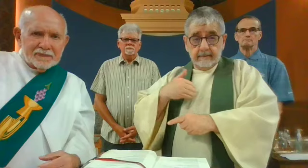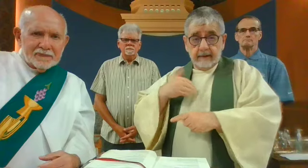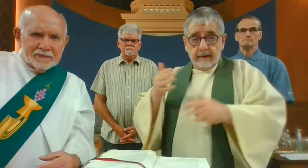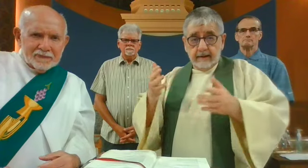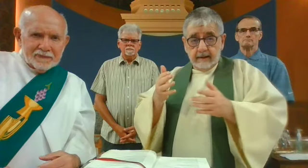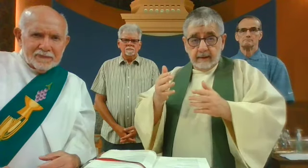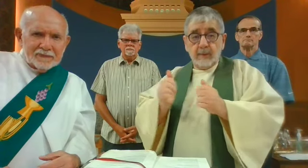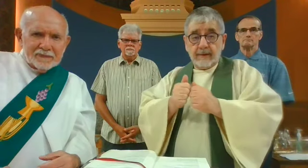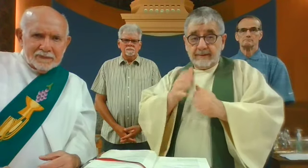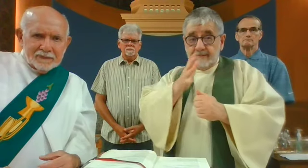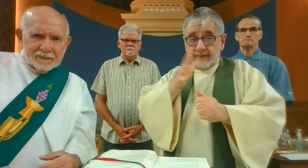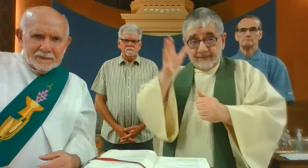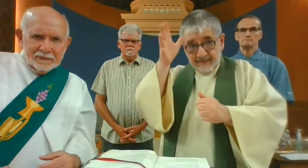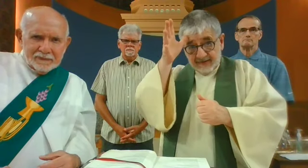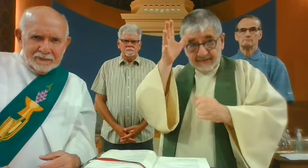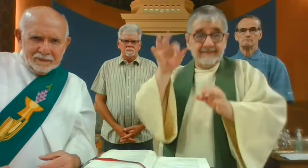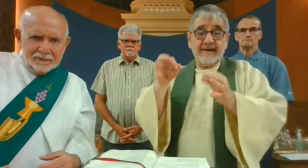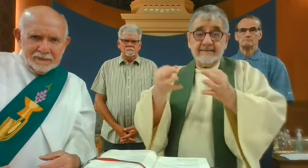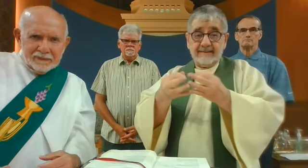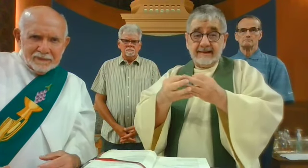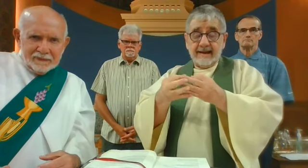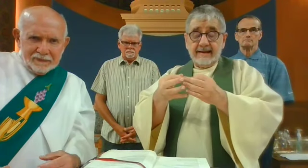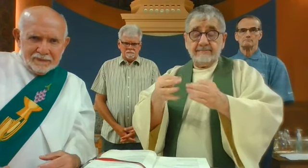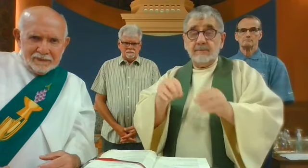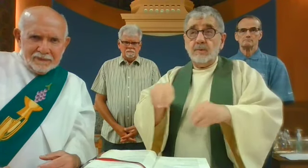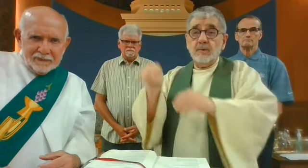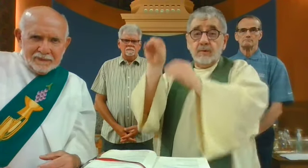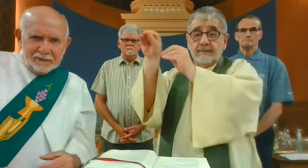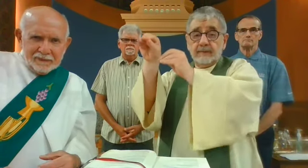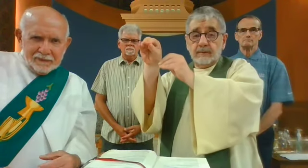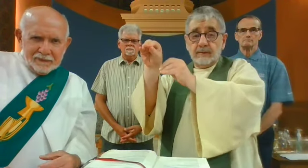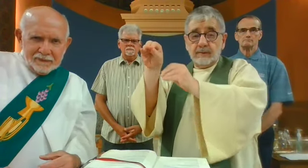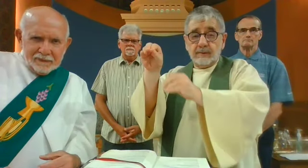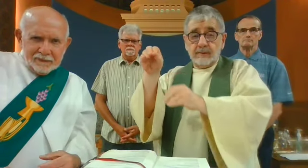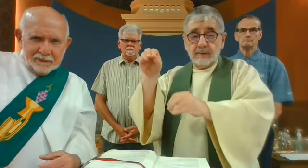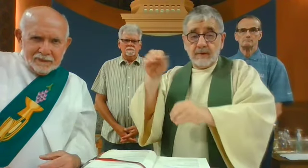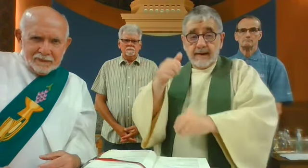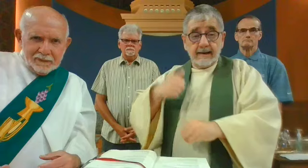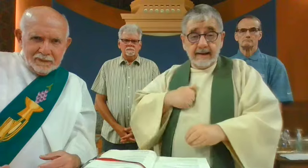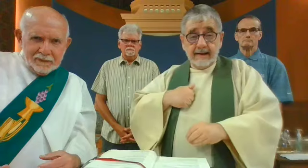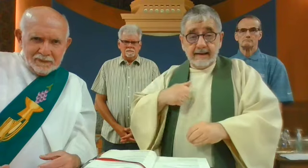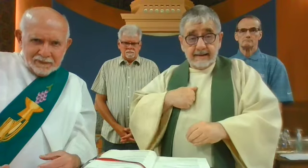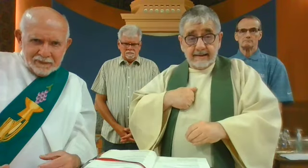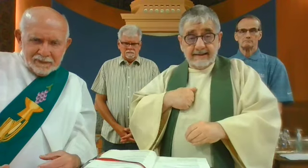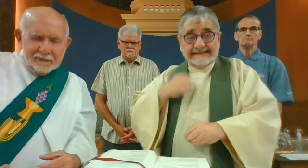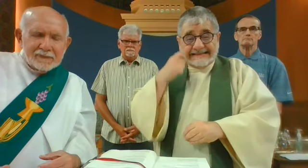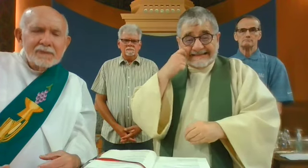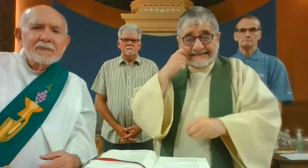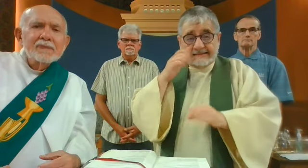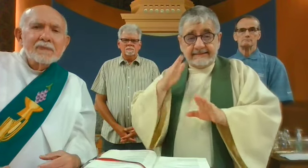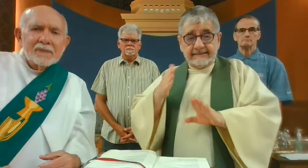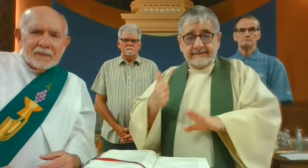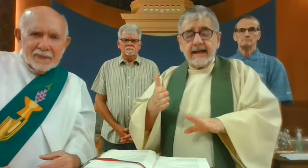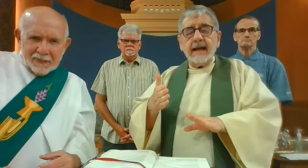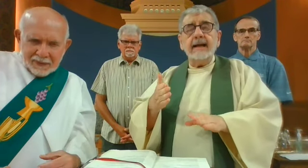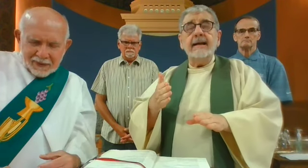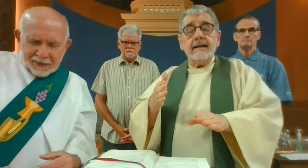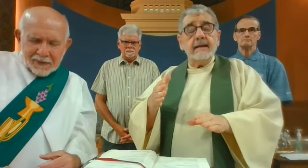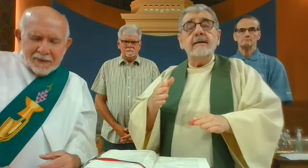he was a long-ago member with his both mother and father, and the family has moved to Canada and